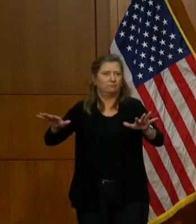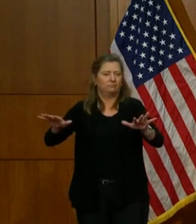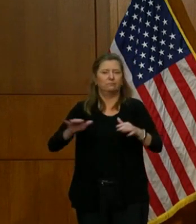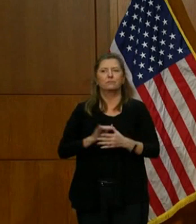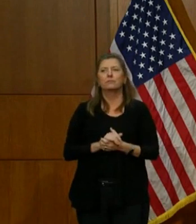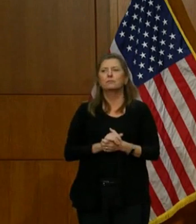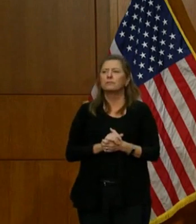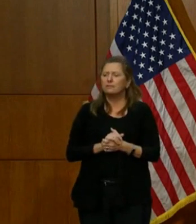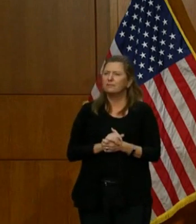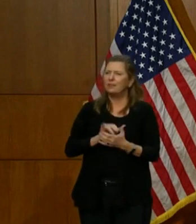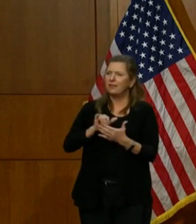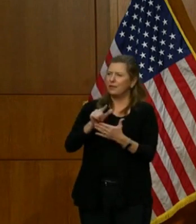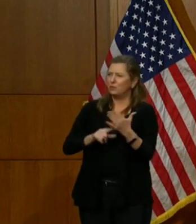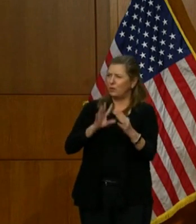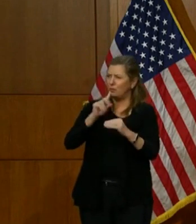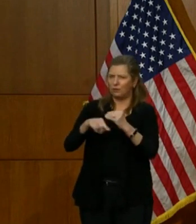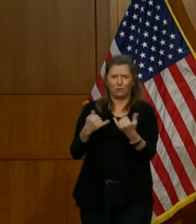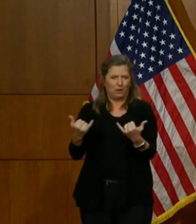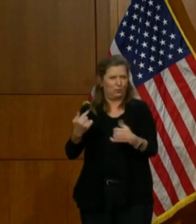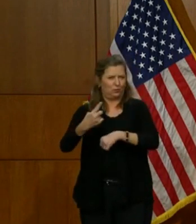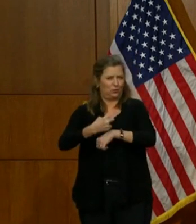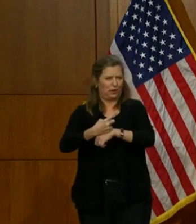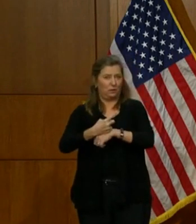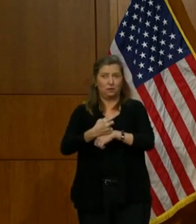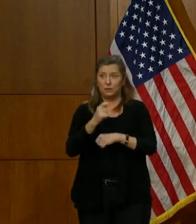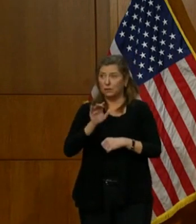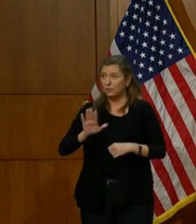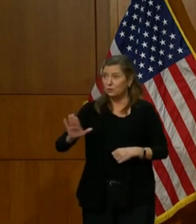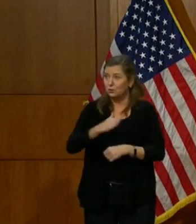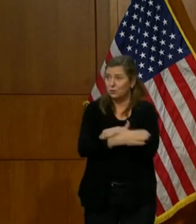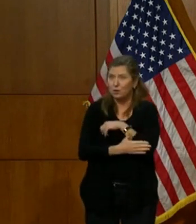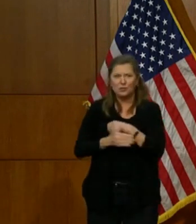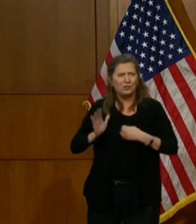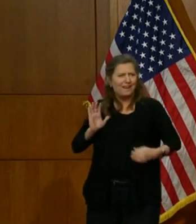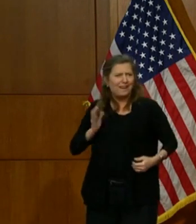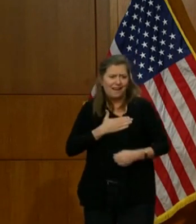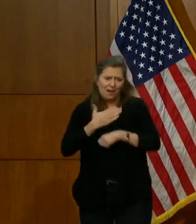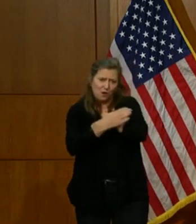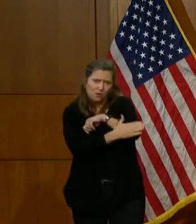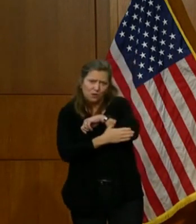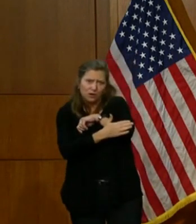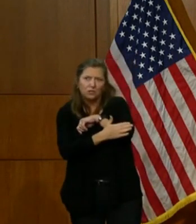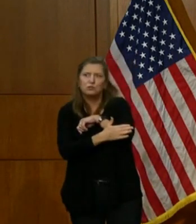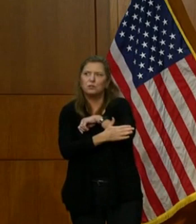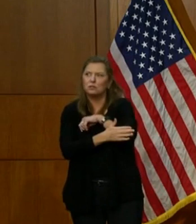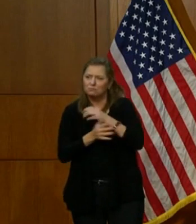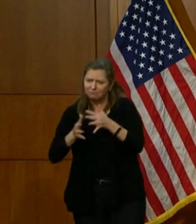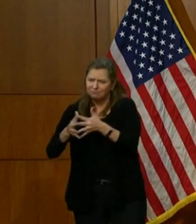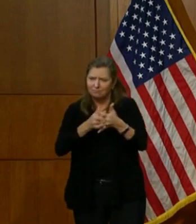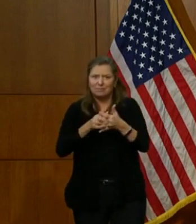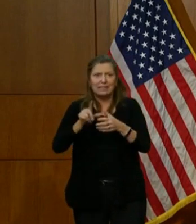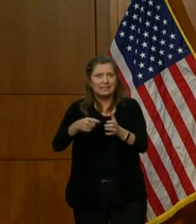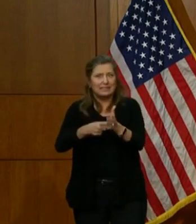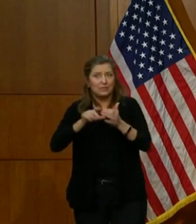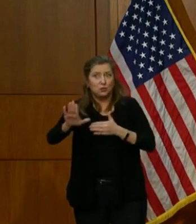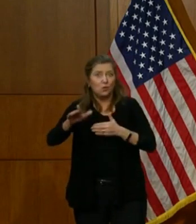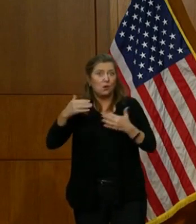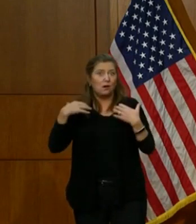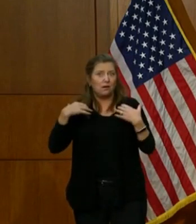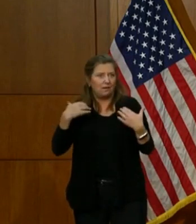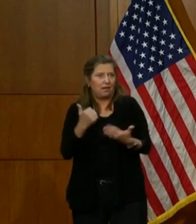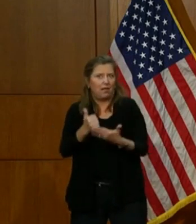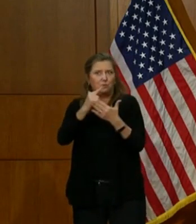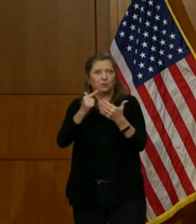about today, because your country, our country, needs your help to move past this pandemic.